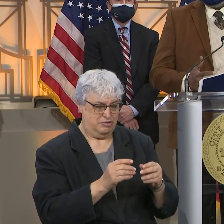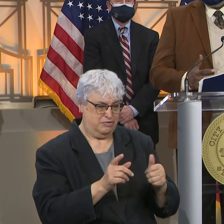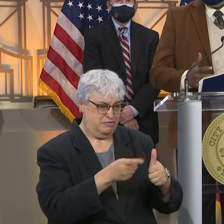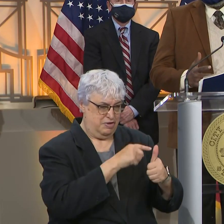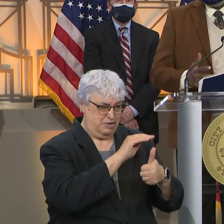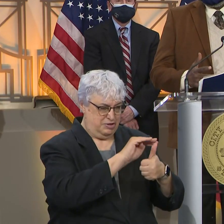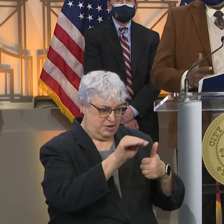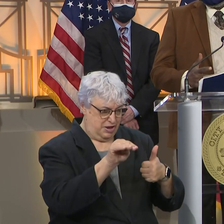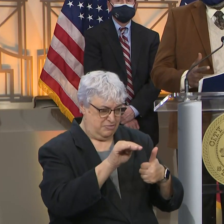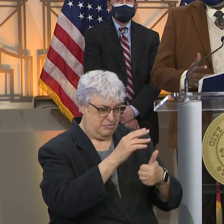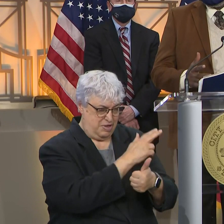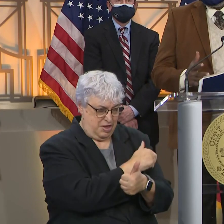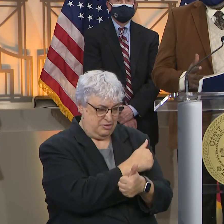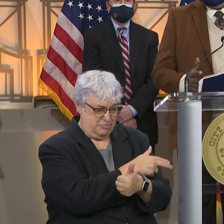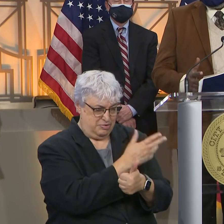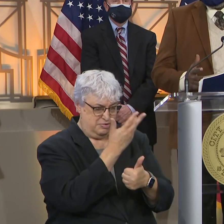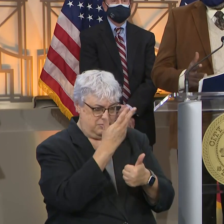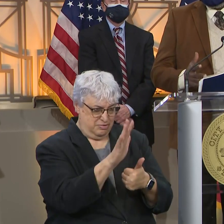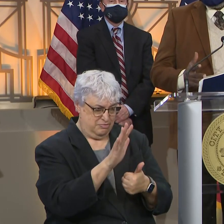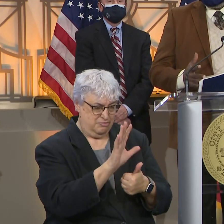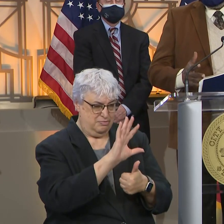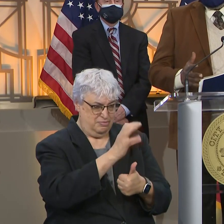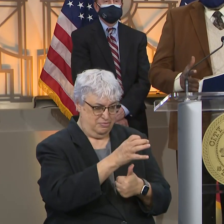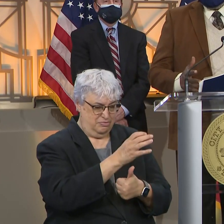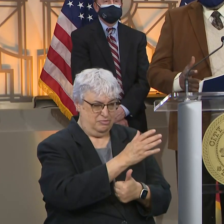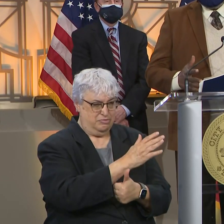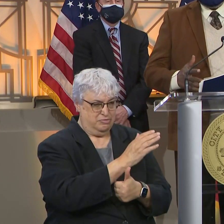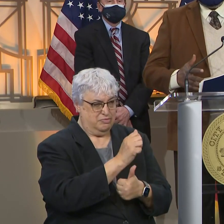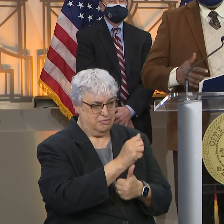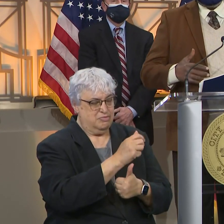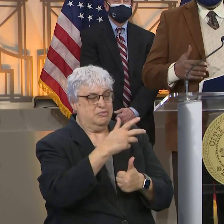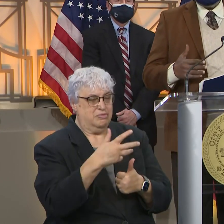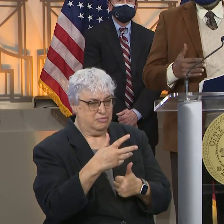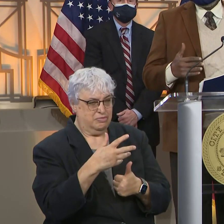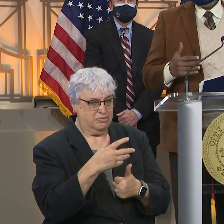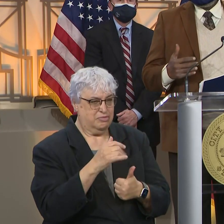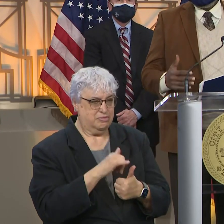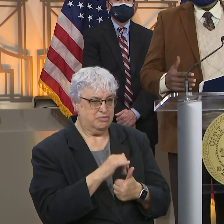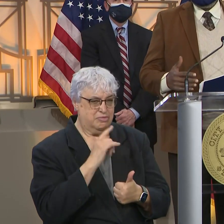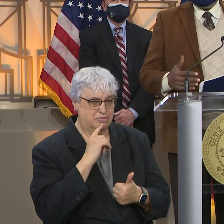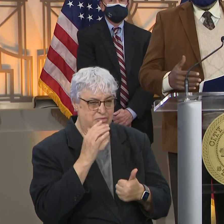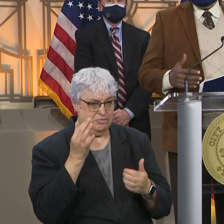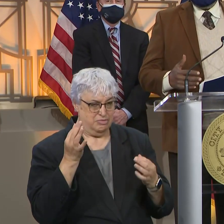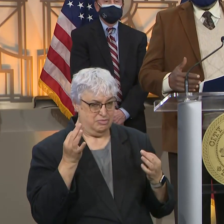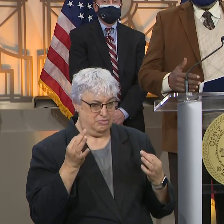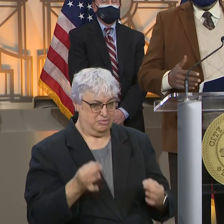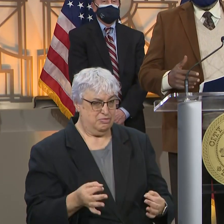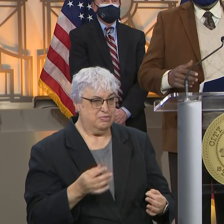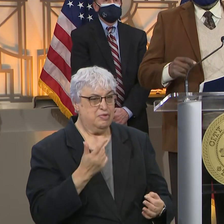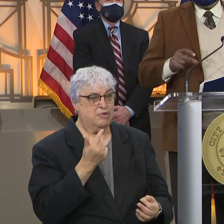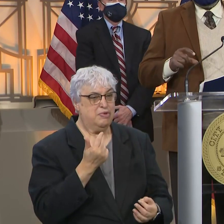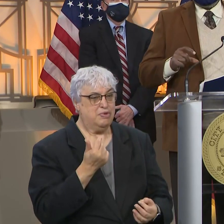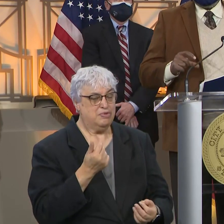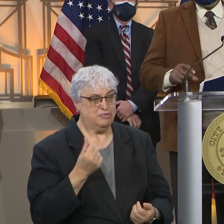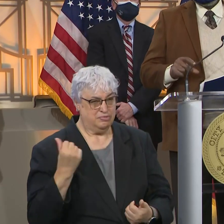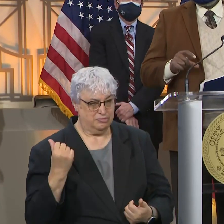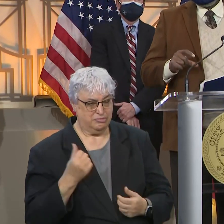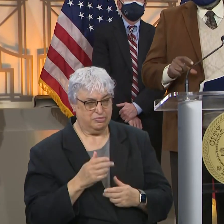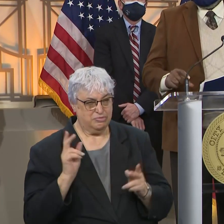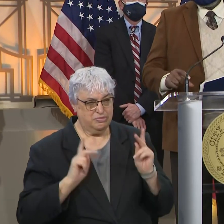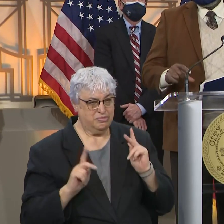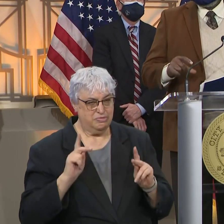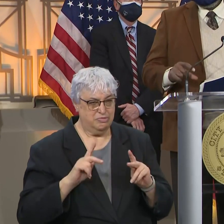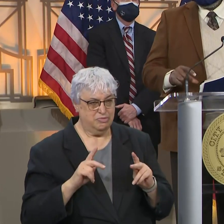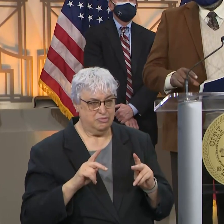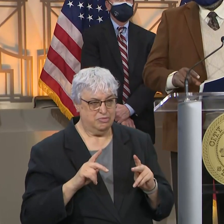that provider group a little bit. And that was really determined by what individuals,